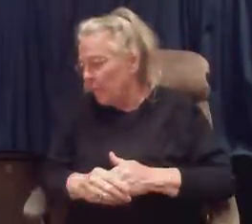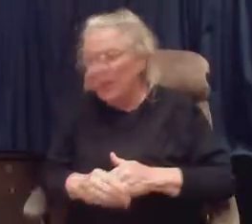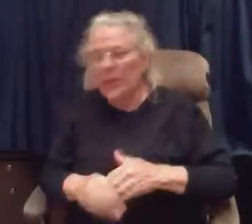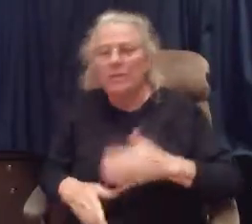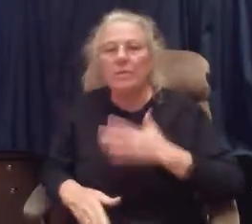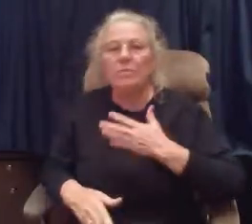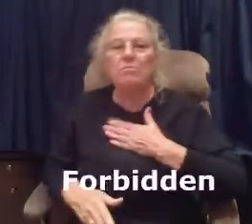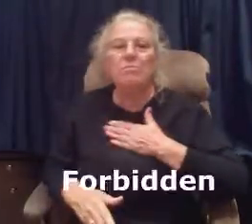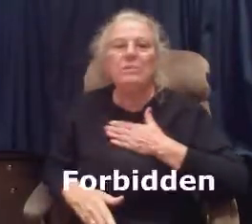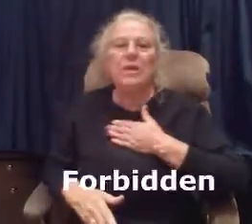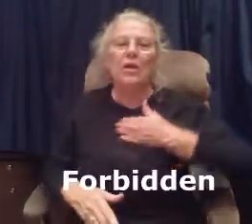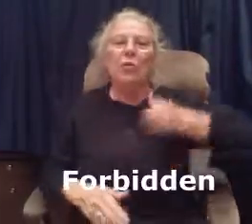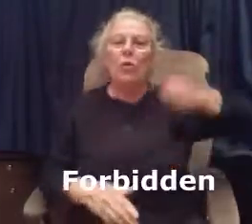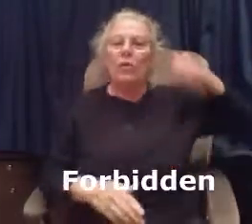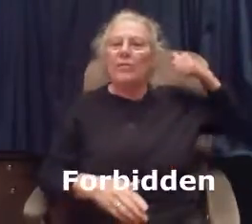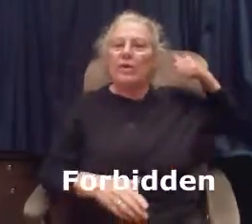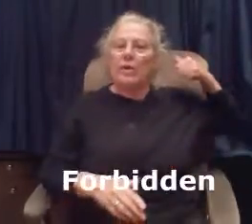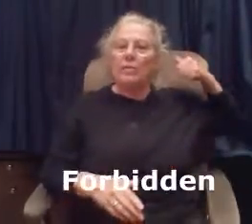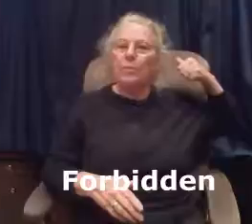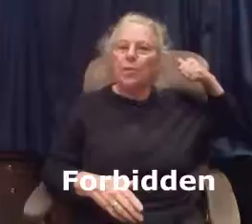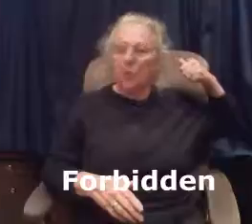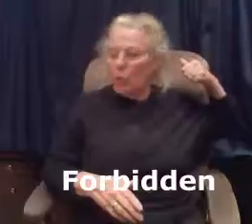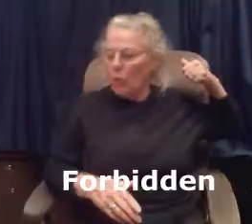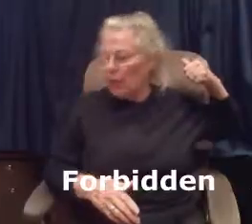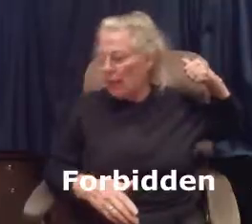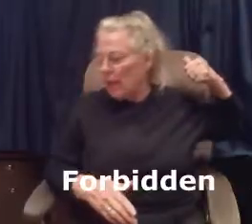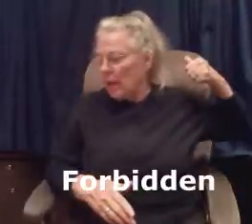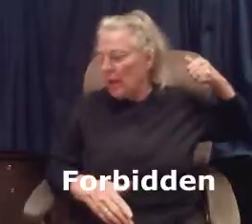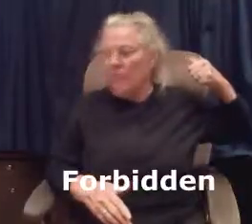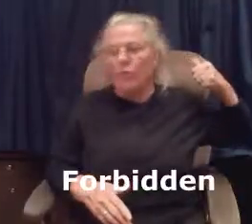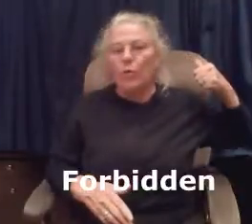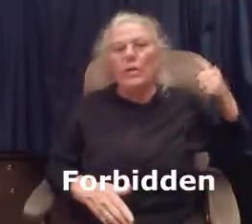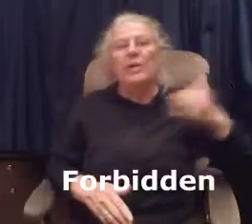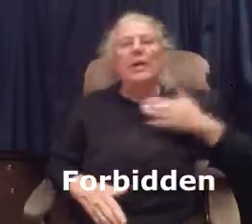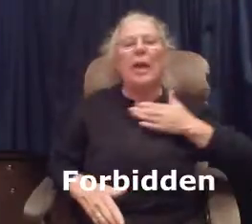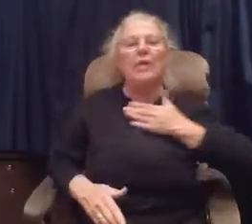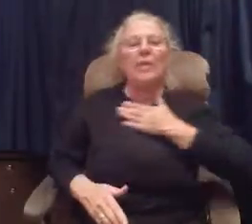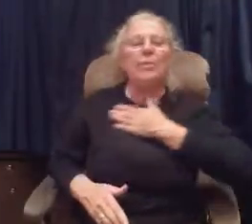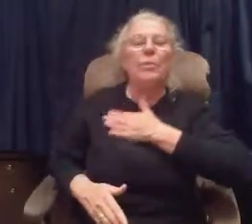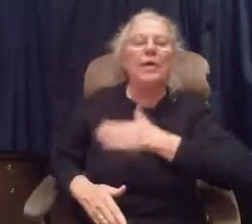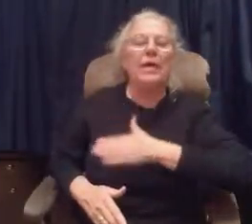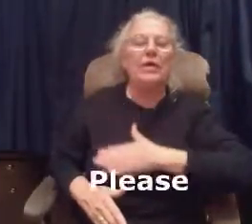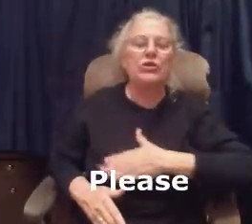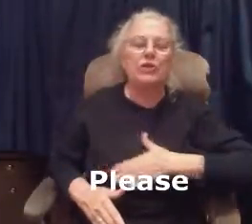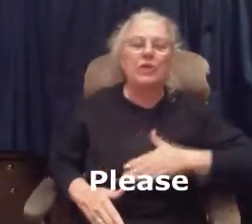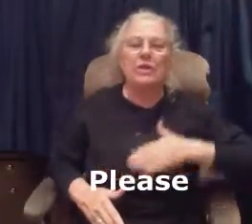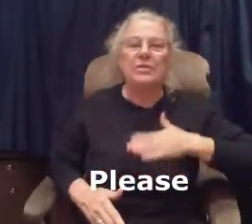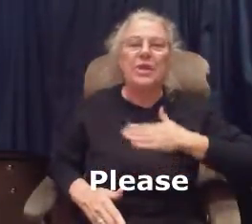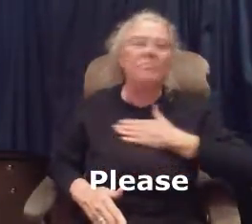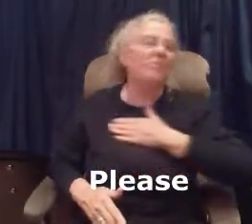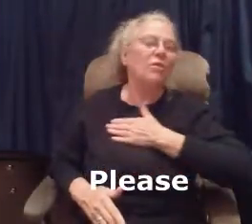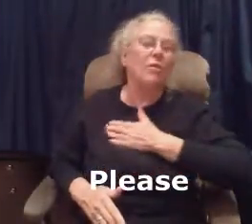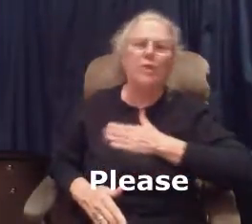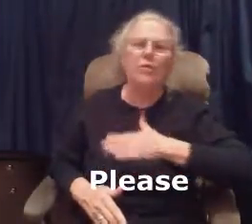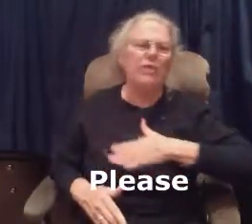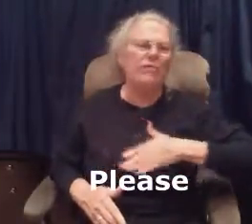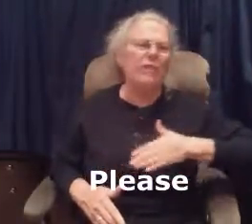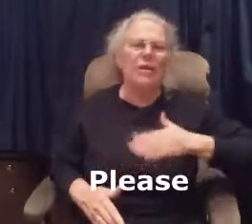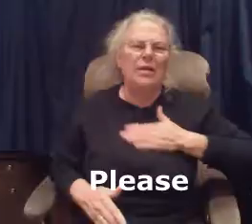Forbidden. Get a hold of it and pull it away. Forbidden and then pleasure is that good feeling